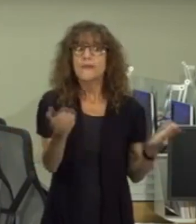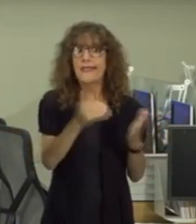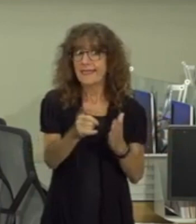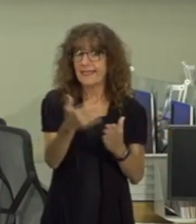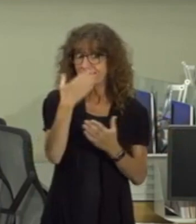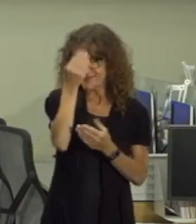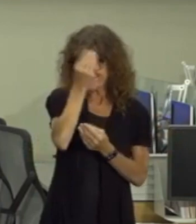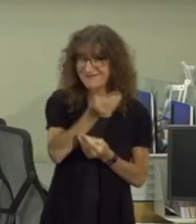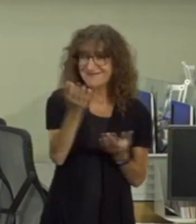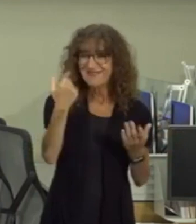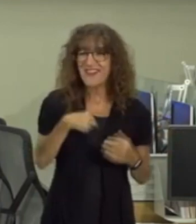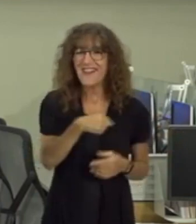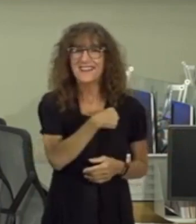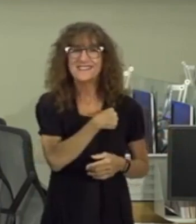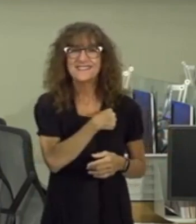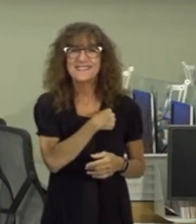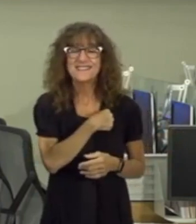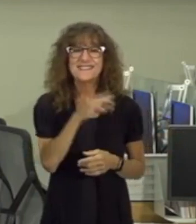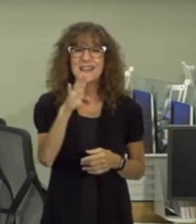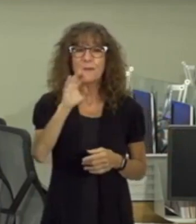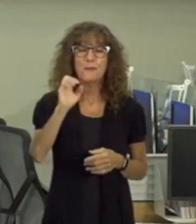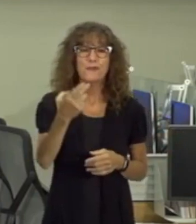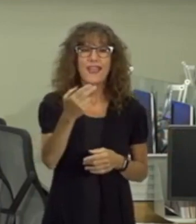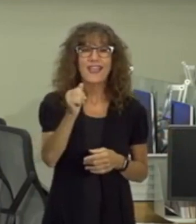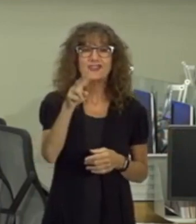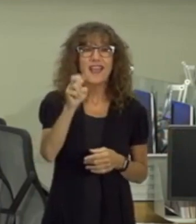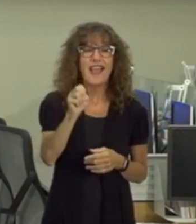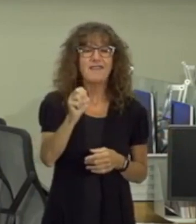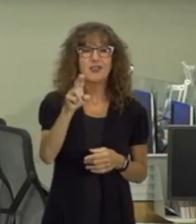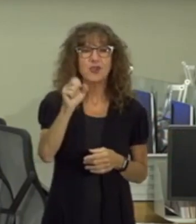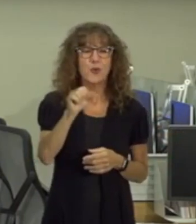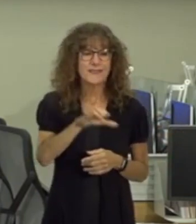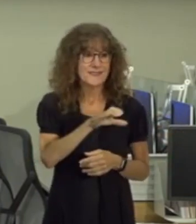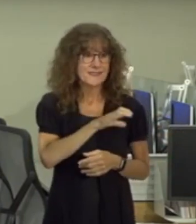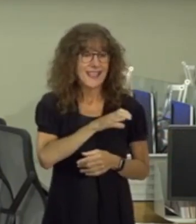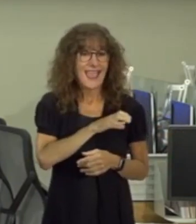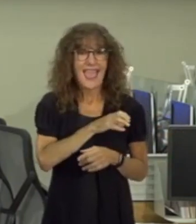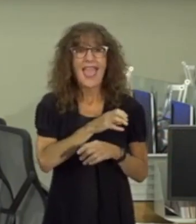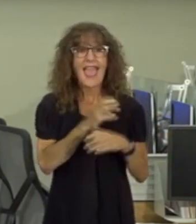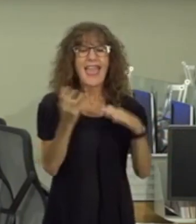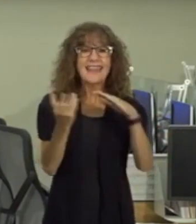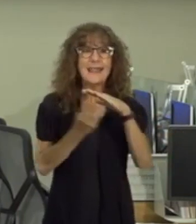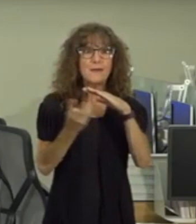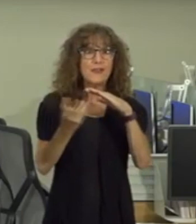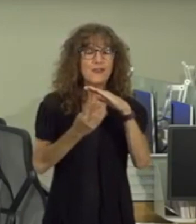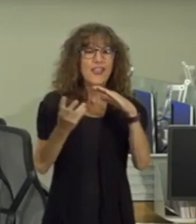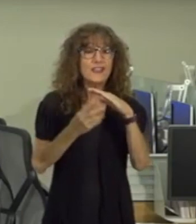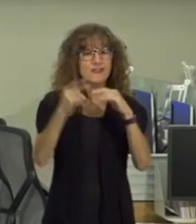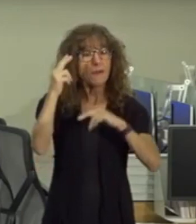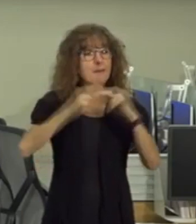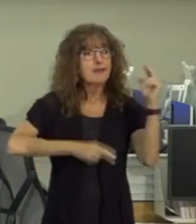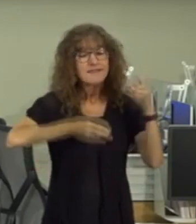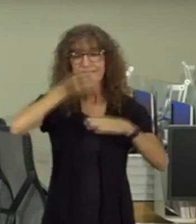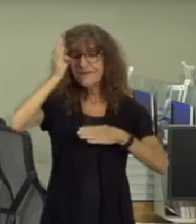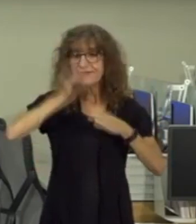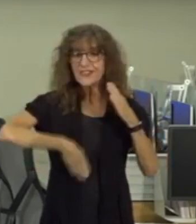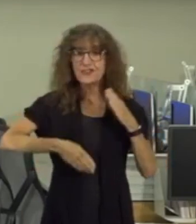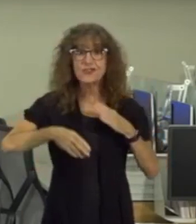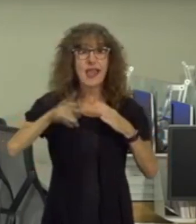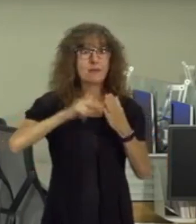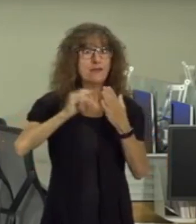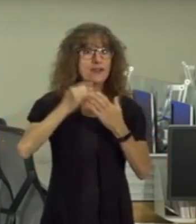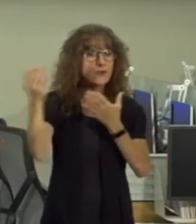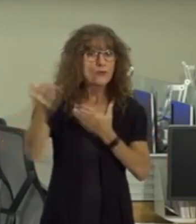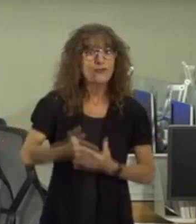really good news for us the branch avenue u.s citizenship and immigration services building is complete and that project will bring